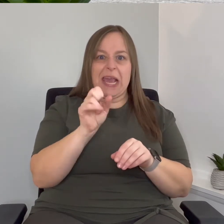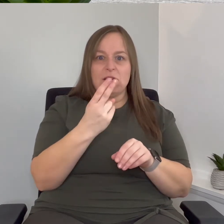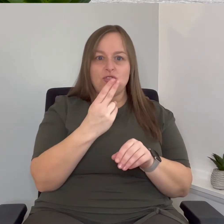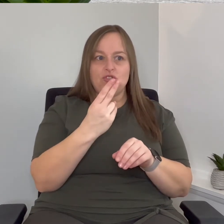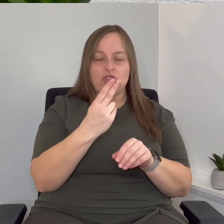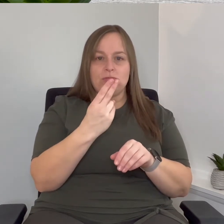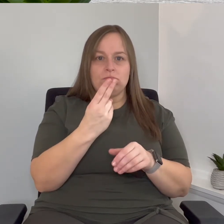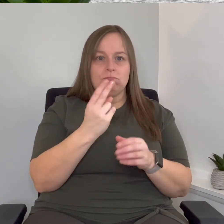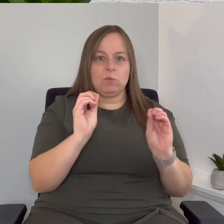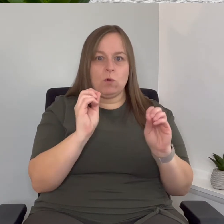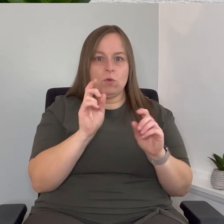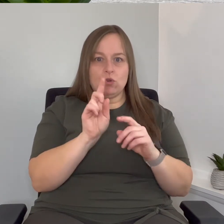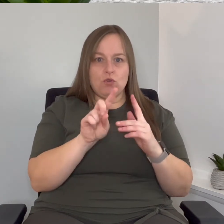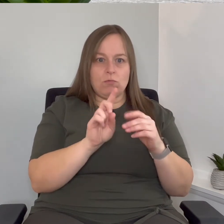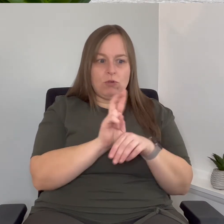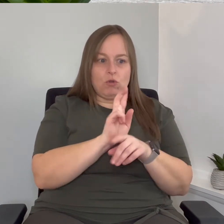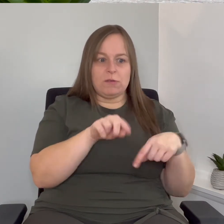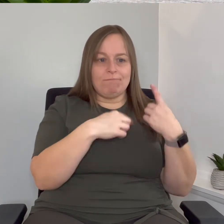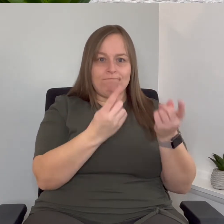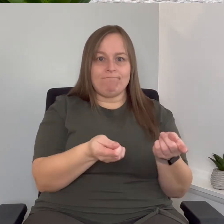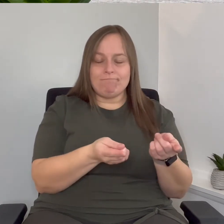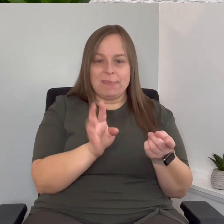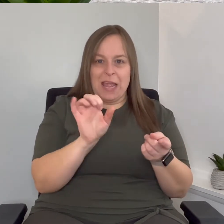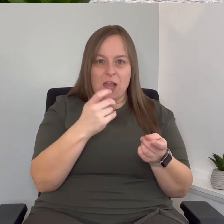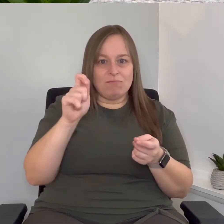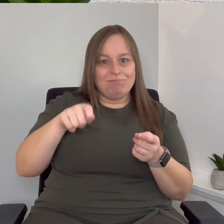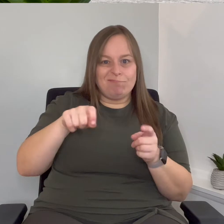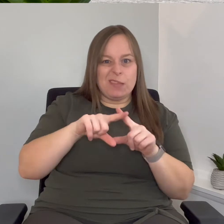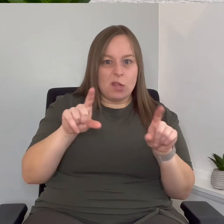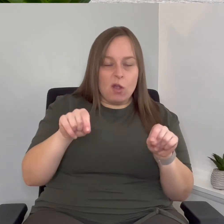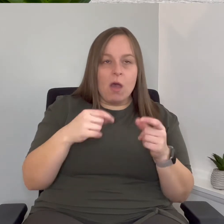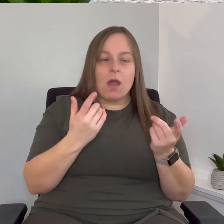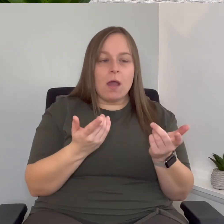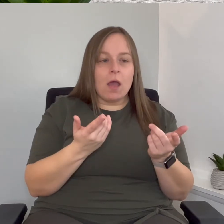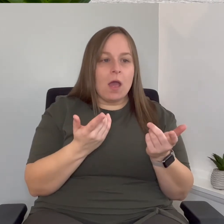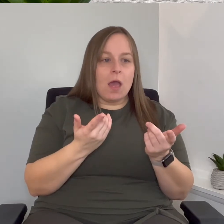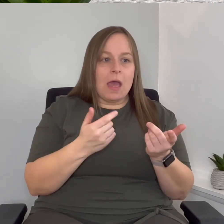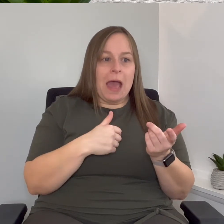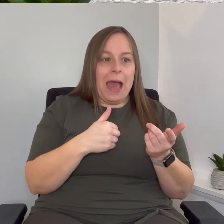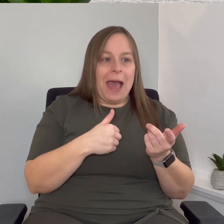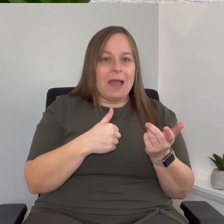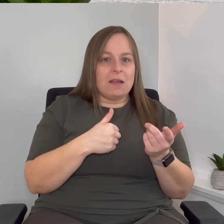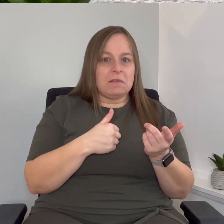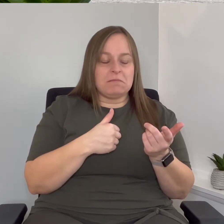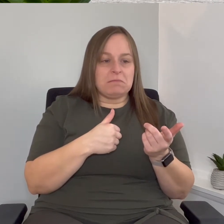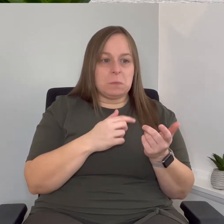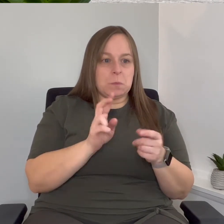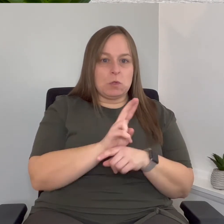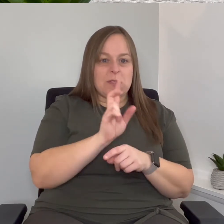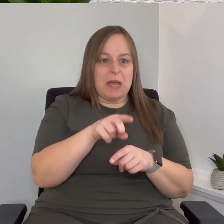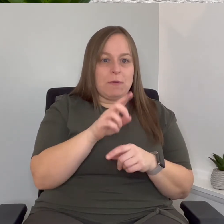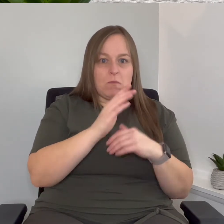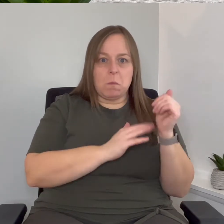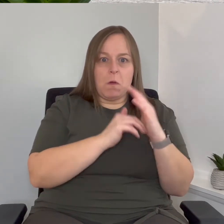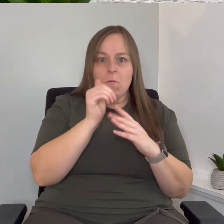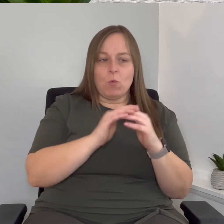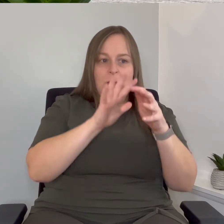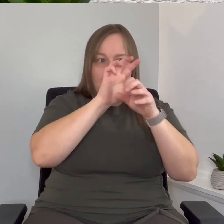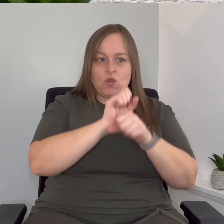cash at that point and um I just had always used our debit cards and that's worked